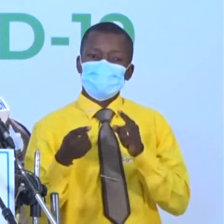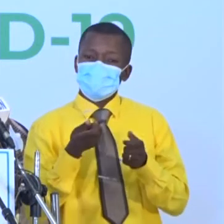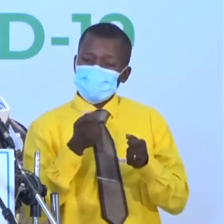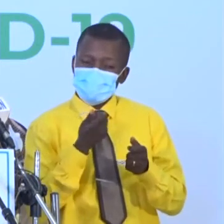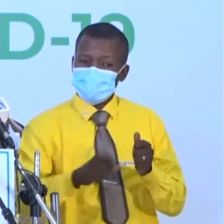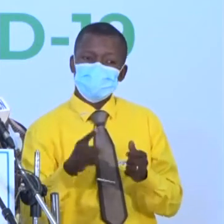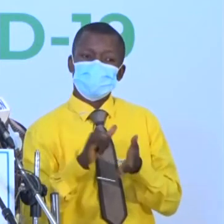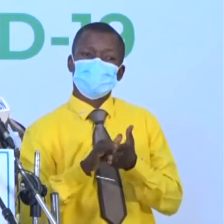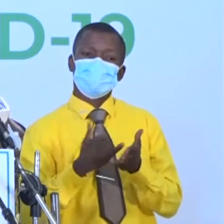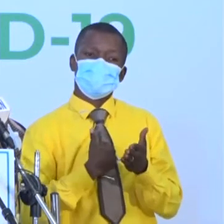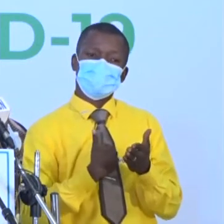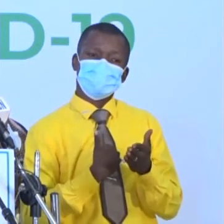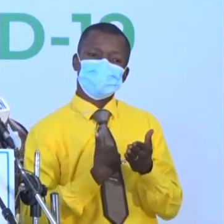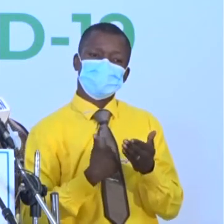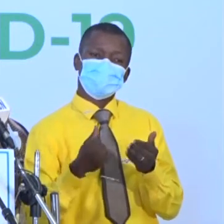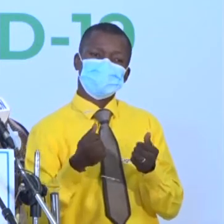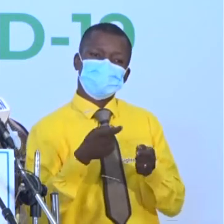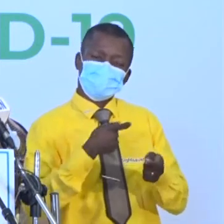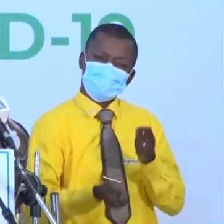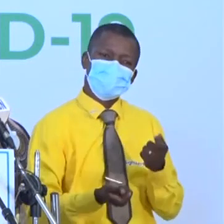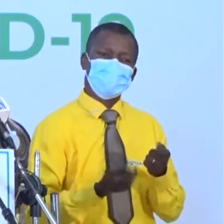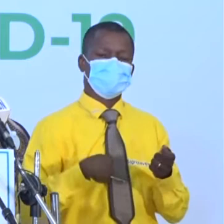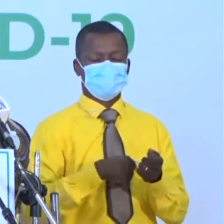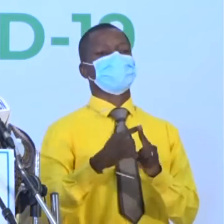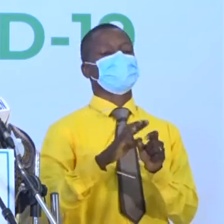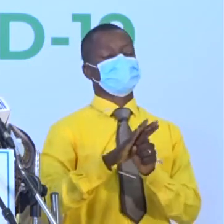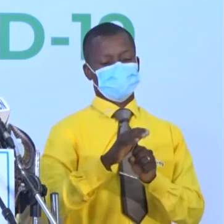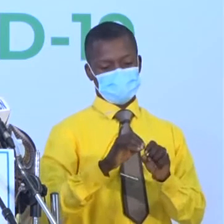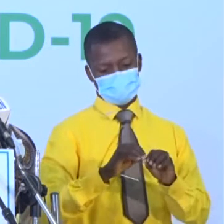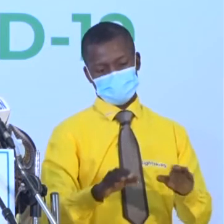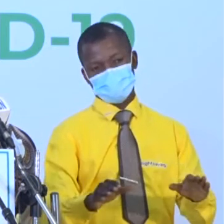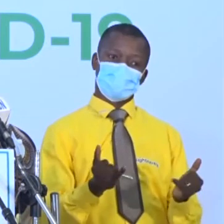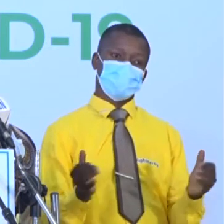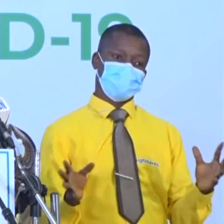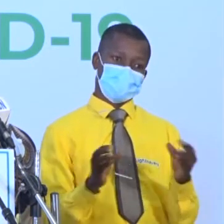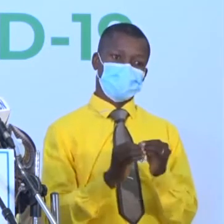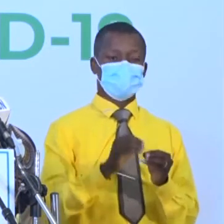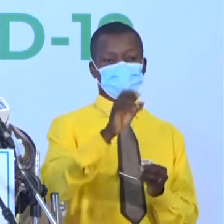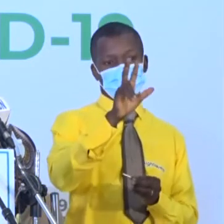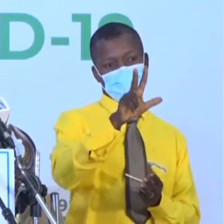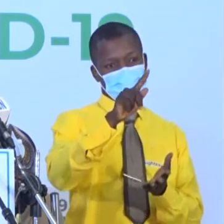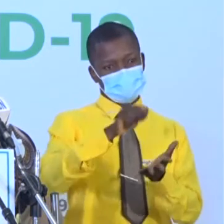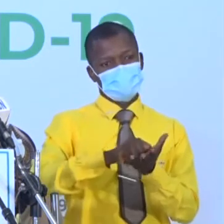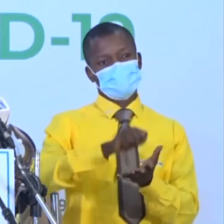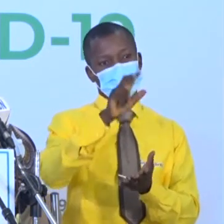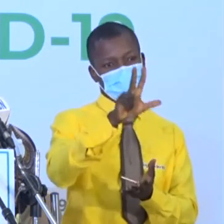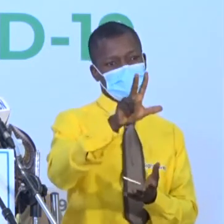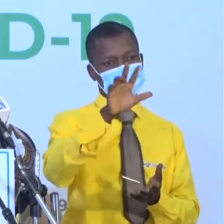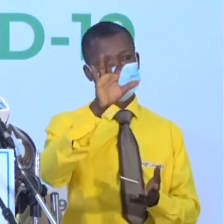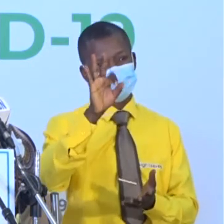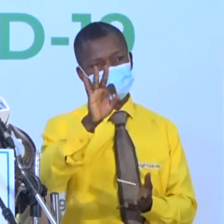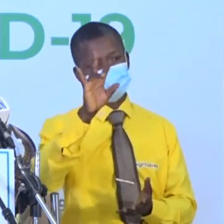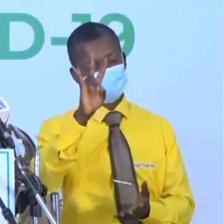will be disposed of properly. Finally, we now have 3,397